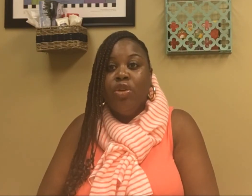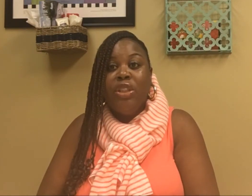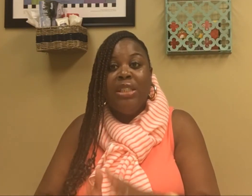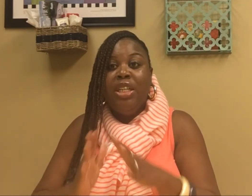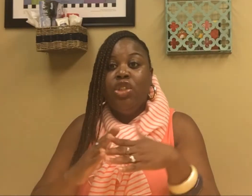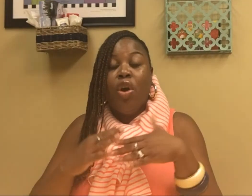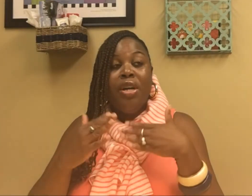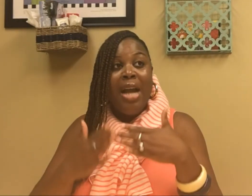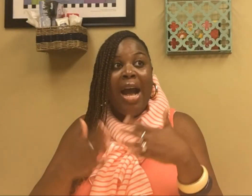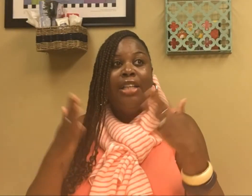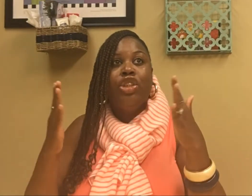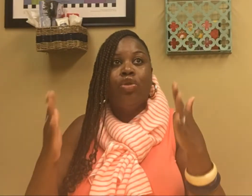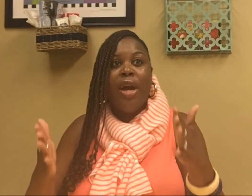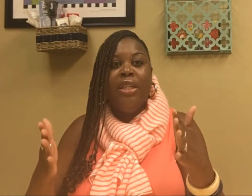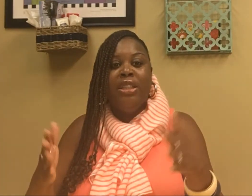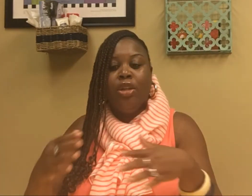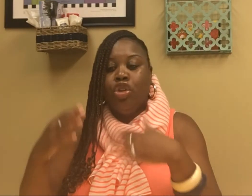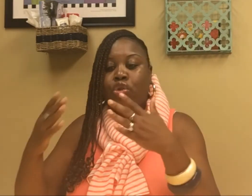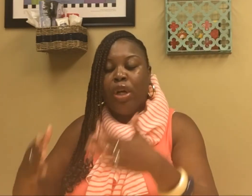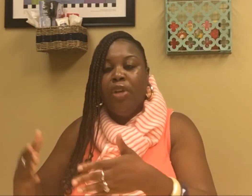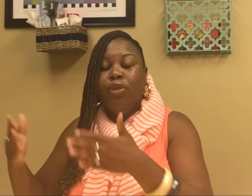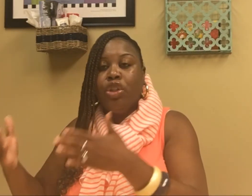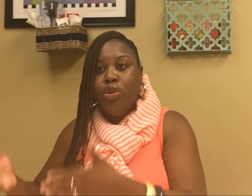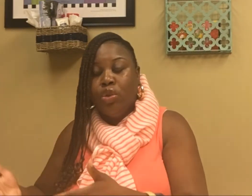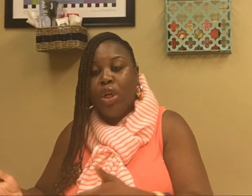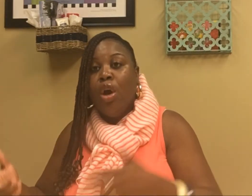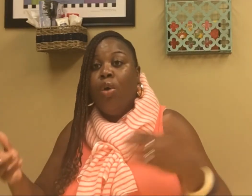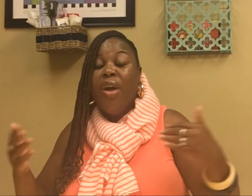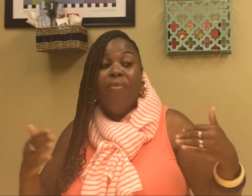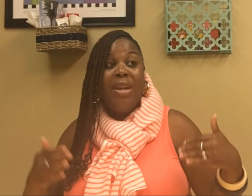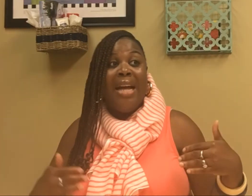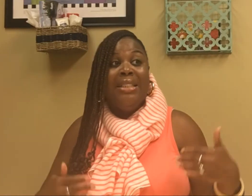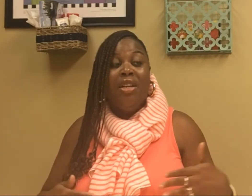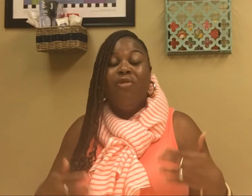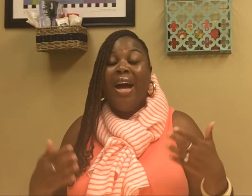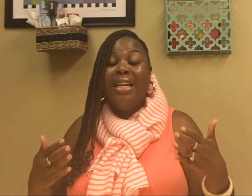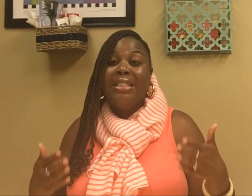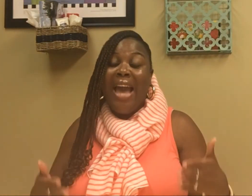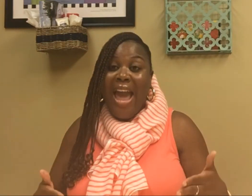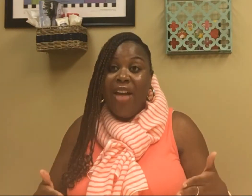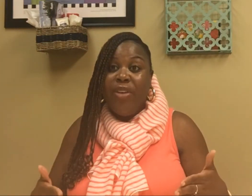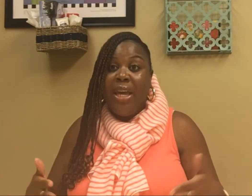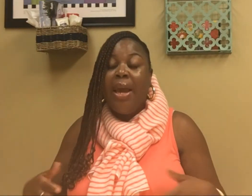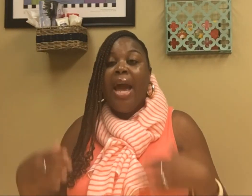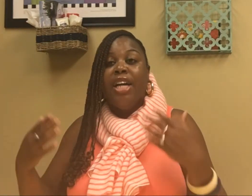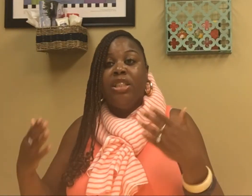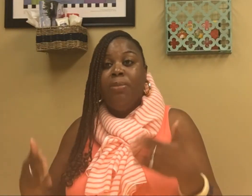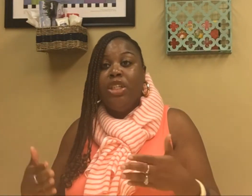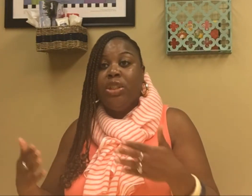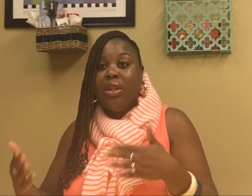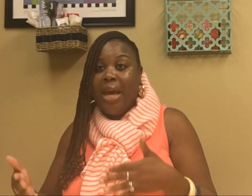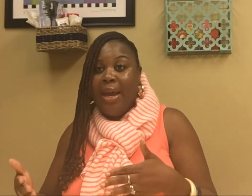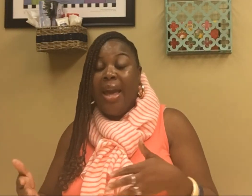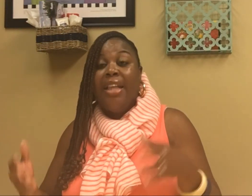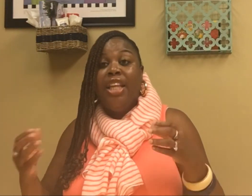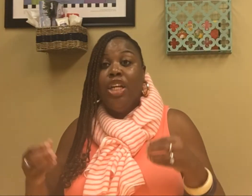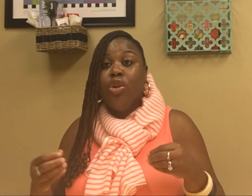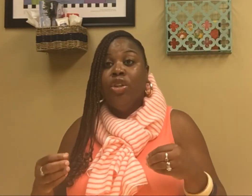are just, these are not strategies that are strictly for children who have been identified as having a speech delay. These are